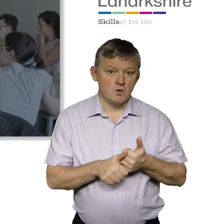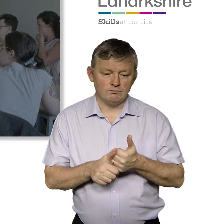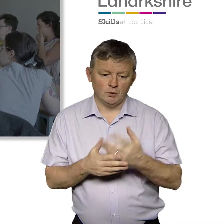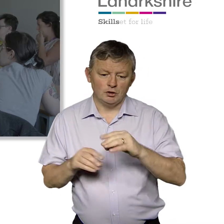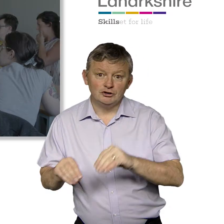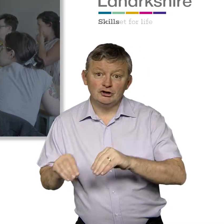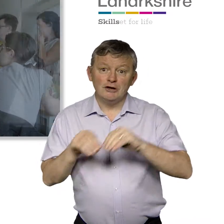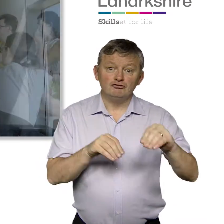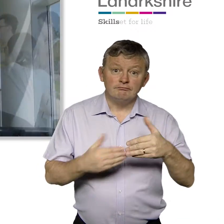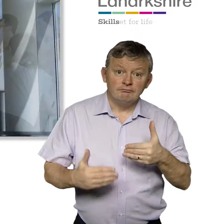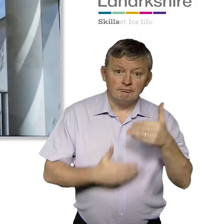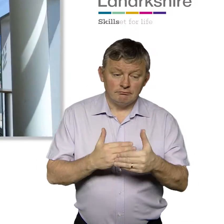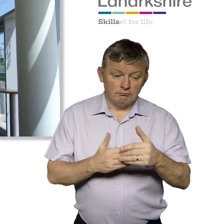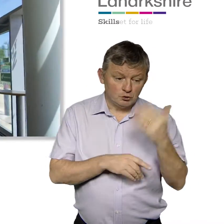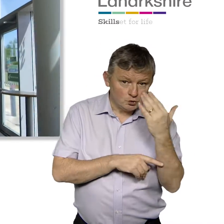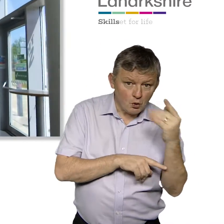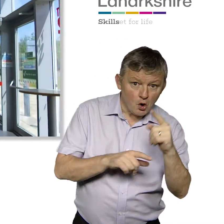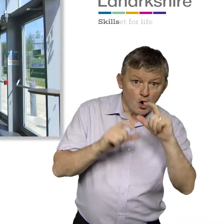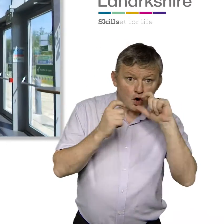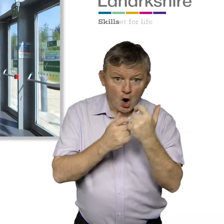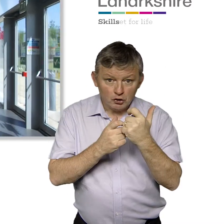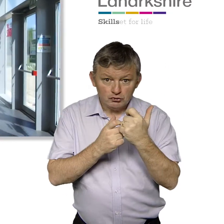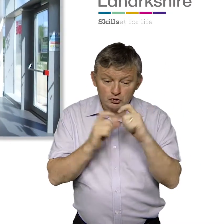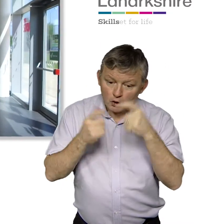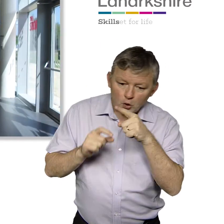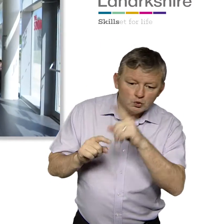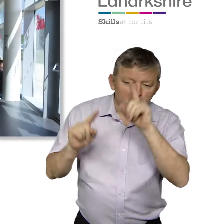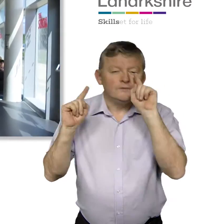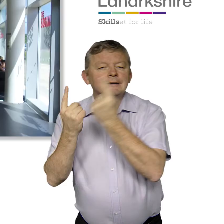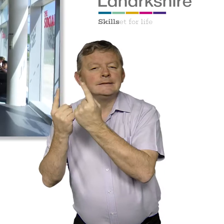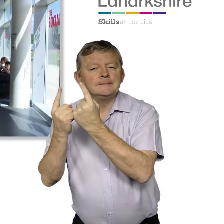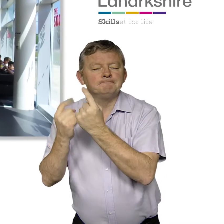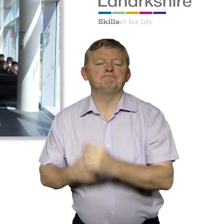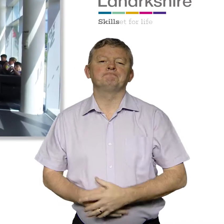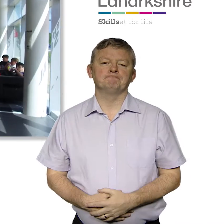Support during the transition process school-to-college or college-to-university